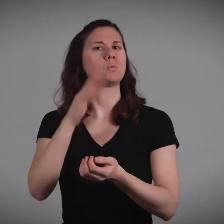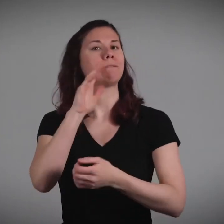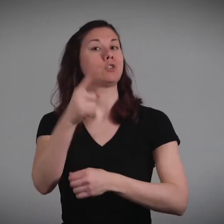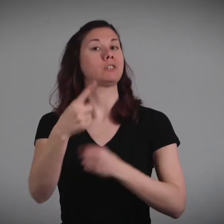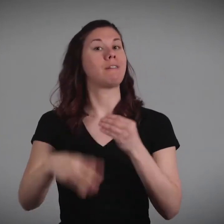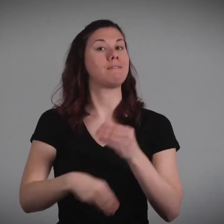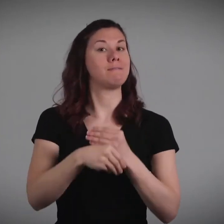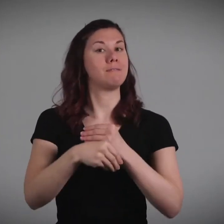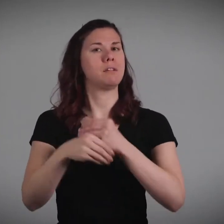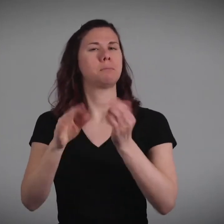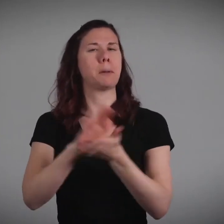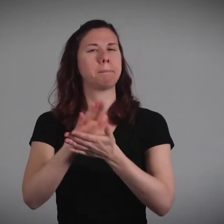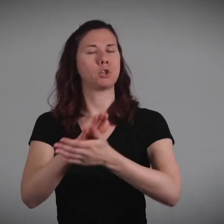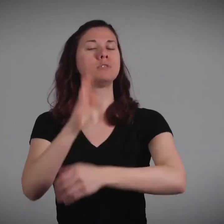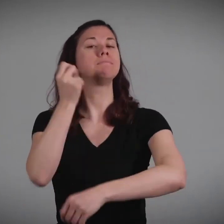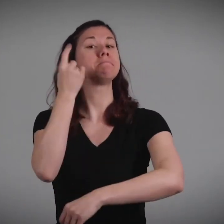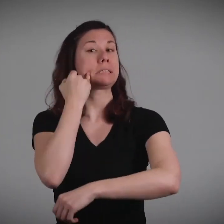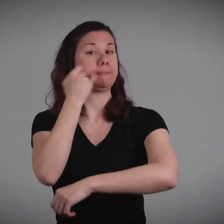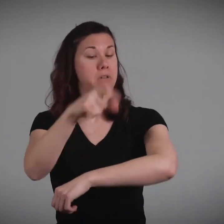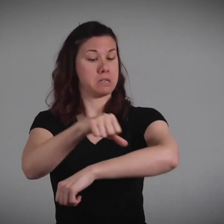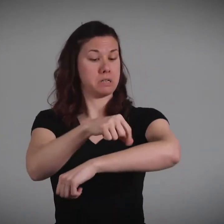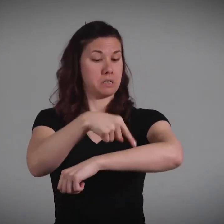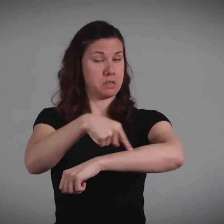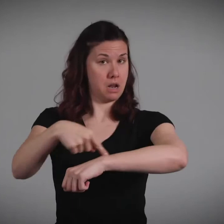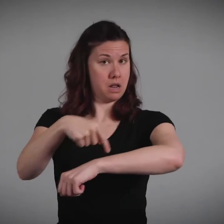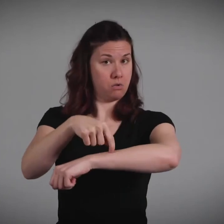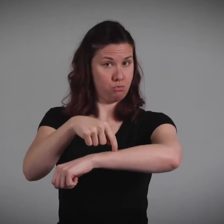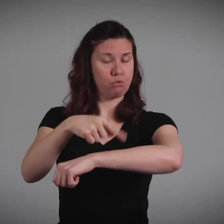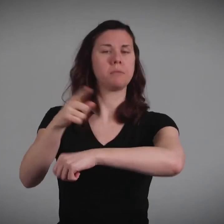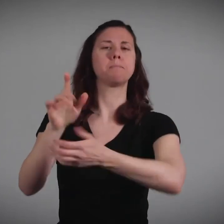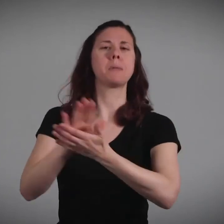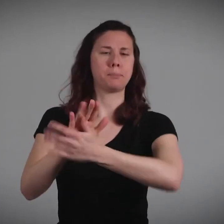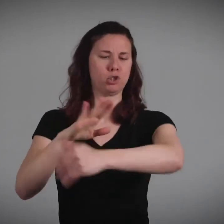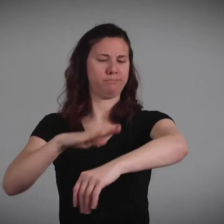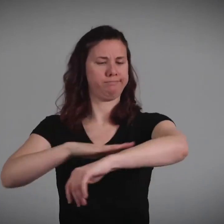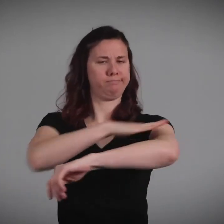a special type of paper will cover the cut area to keep it clean and safe.